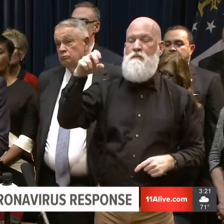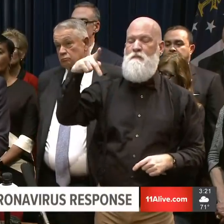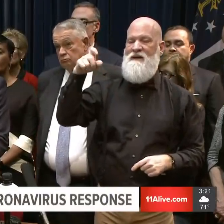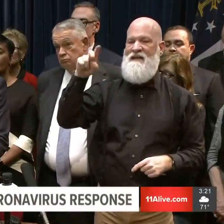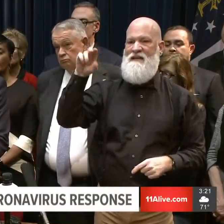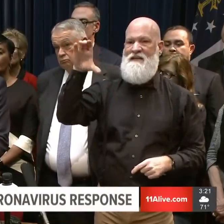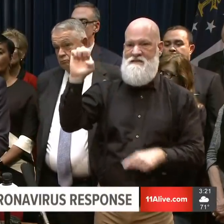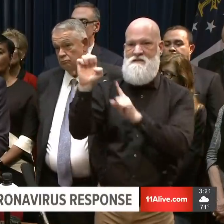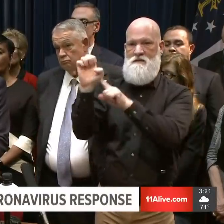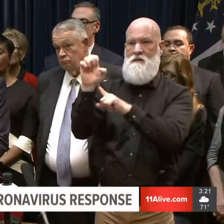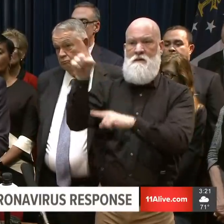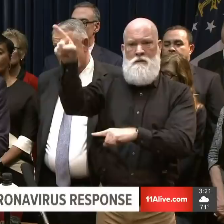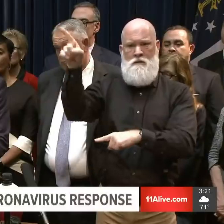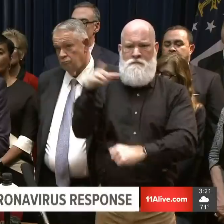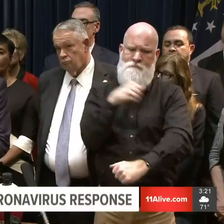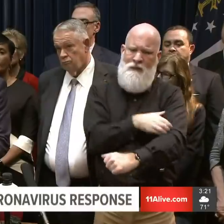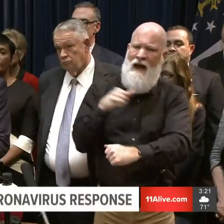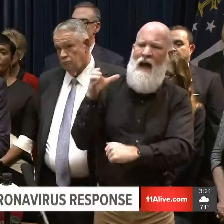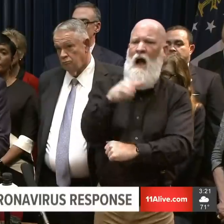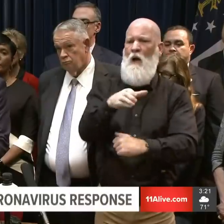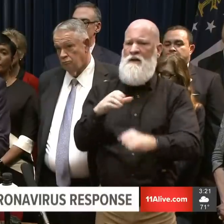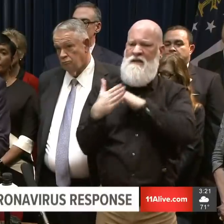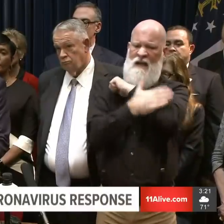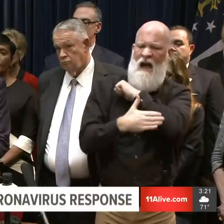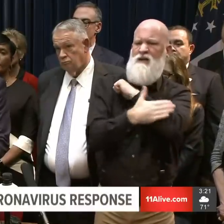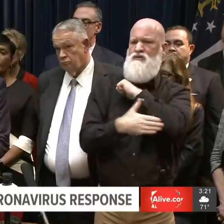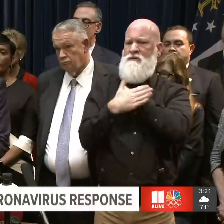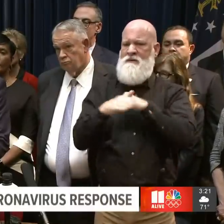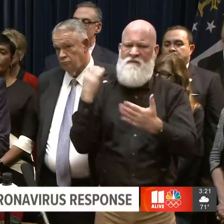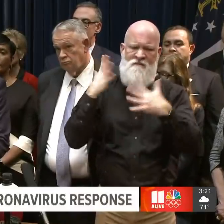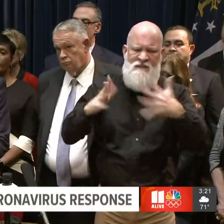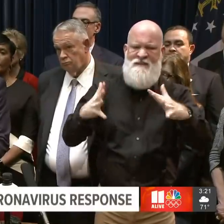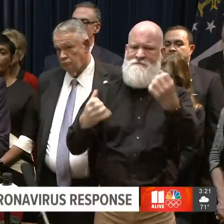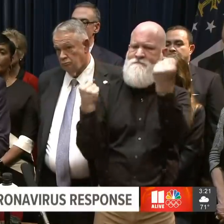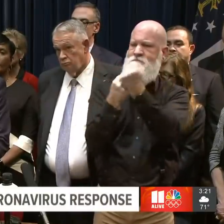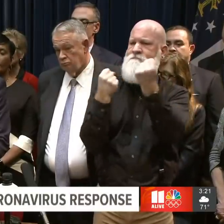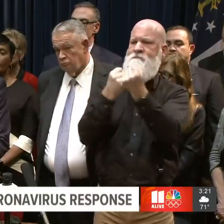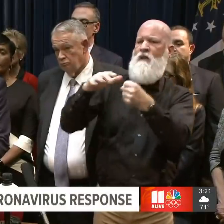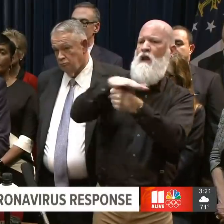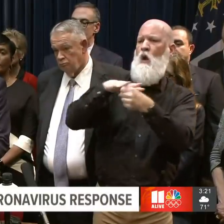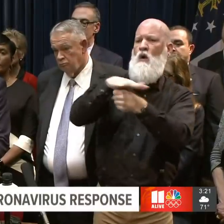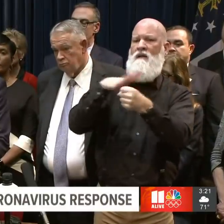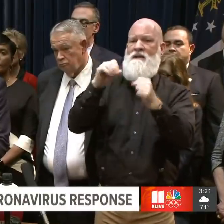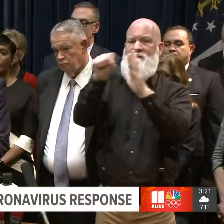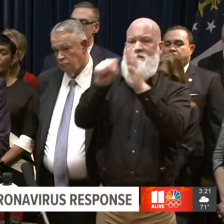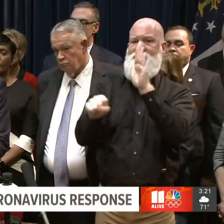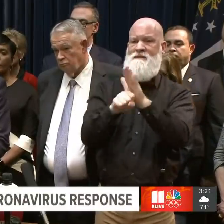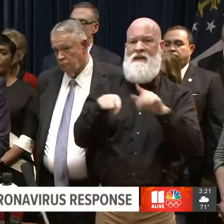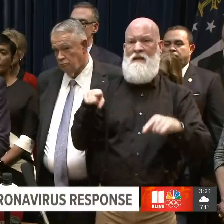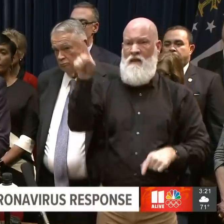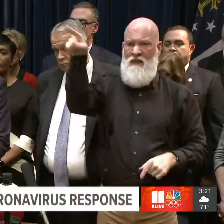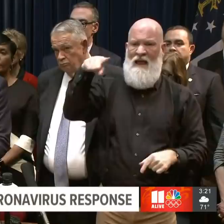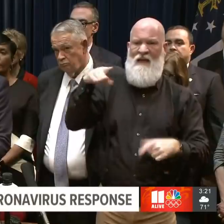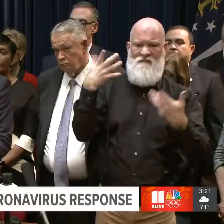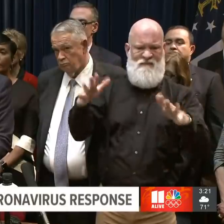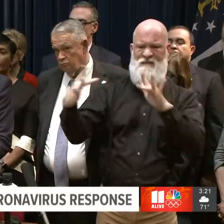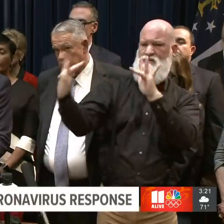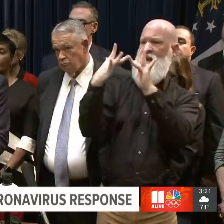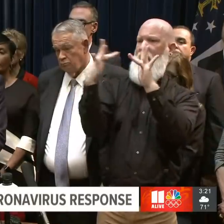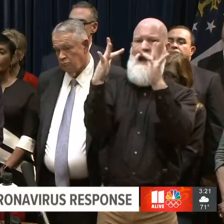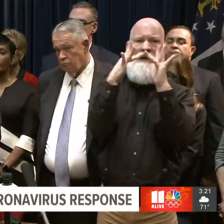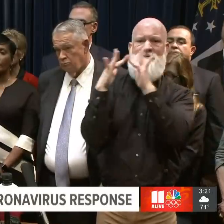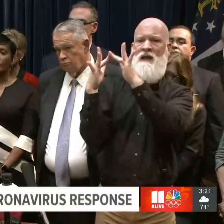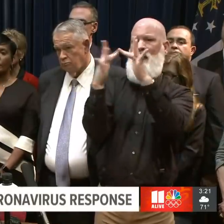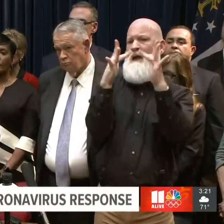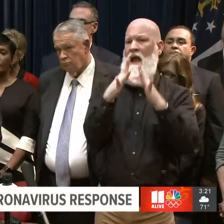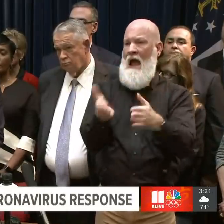local leaders to take necessary action to keep our families safe. And they have been incredibly accessible as they continue to